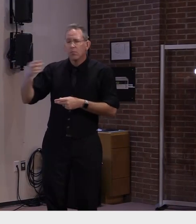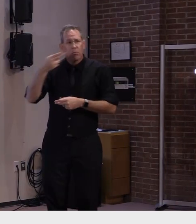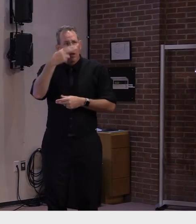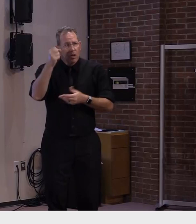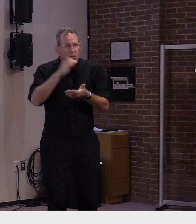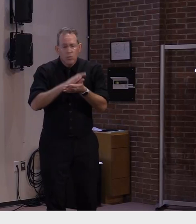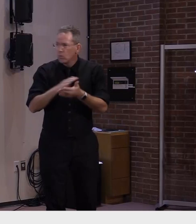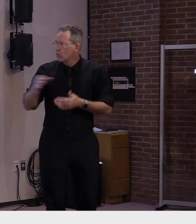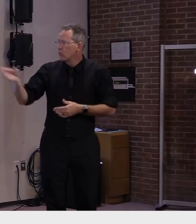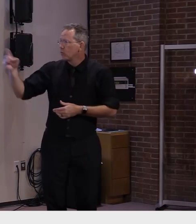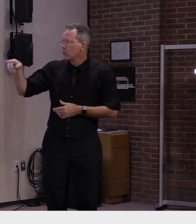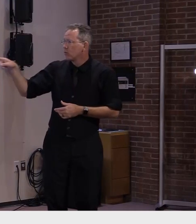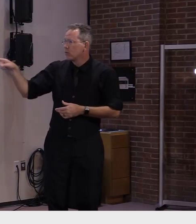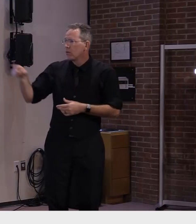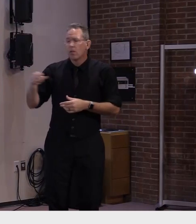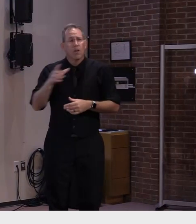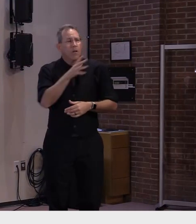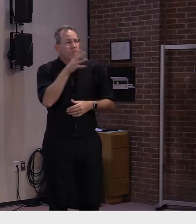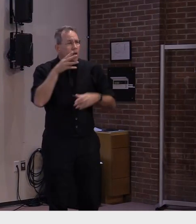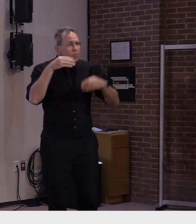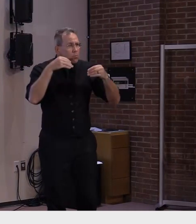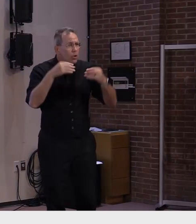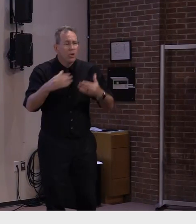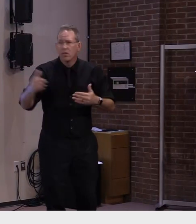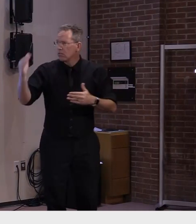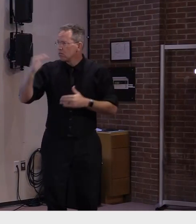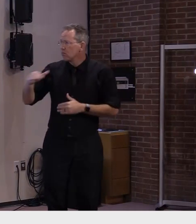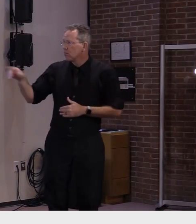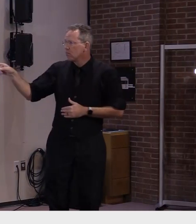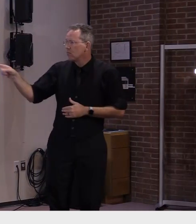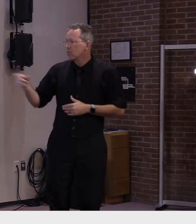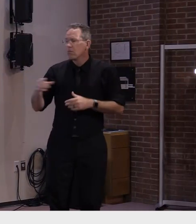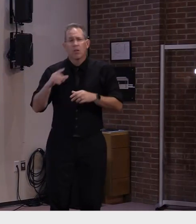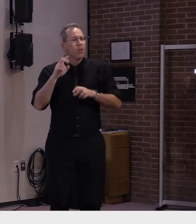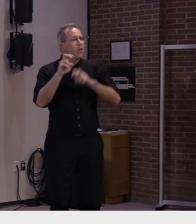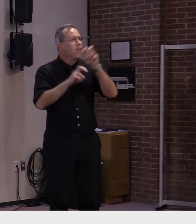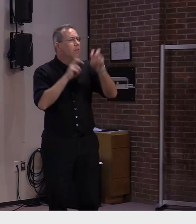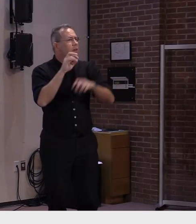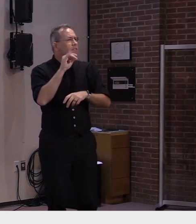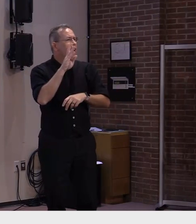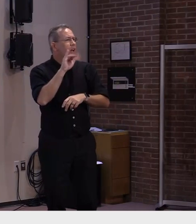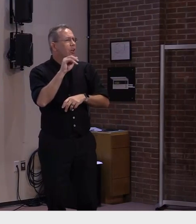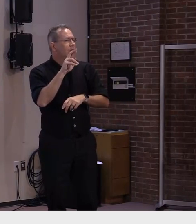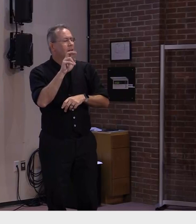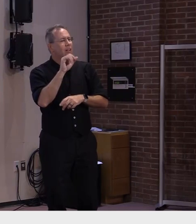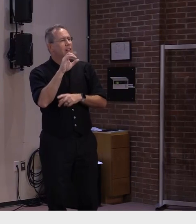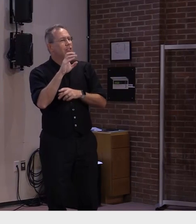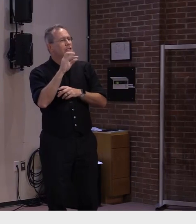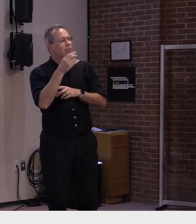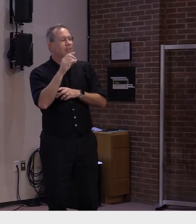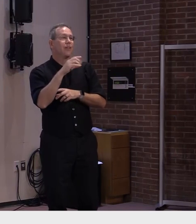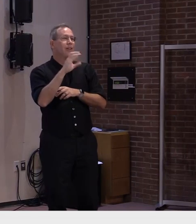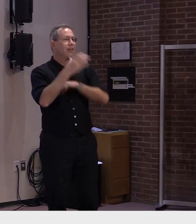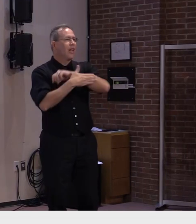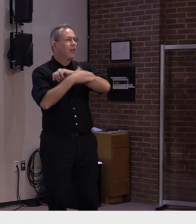uh fair and field days the granville fire department and the johnson elementary school tomorrow